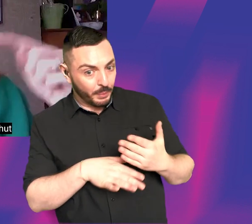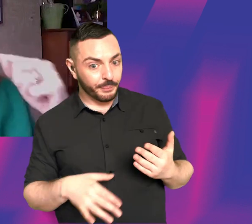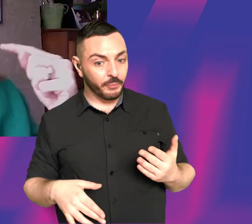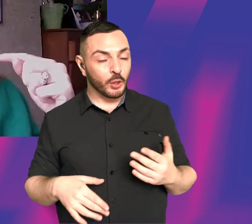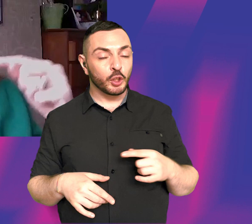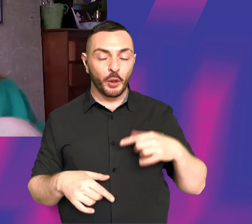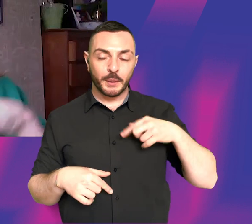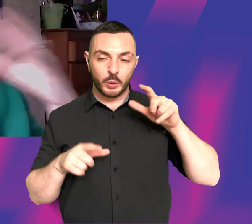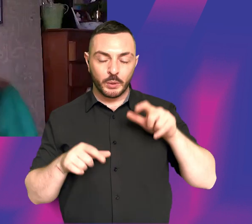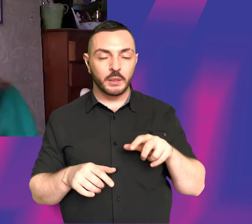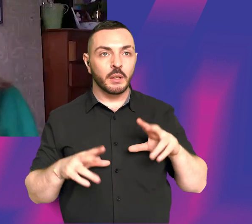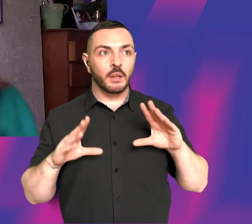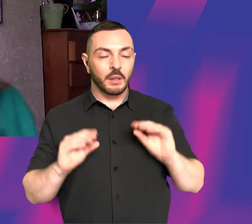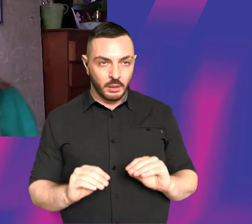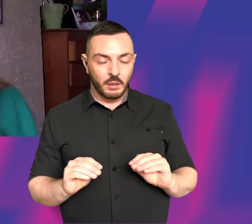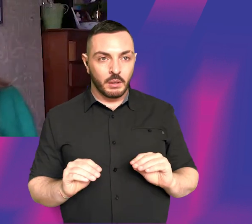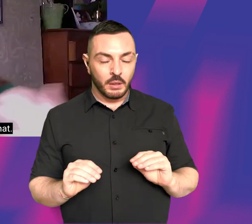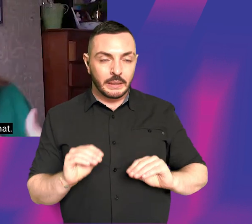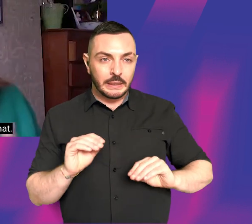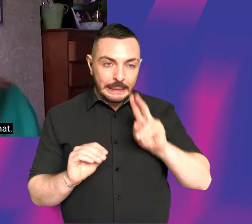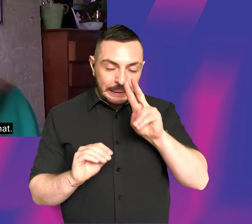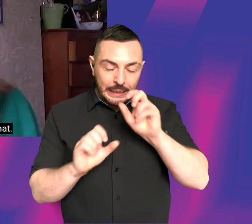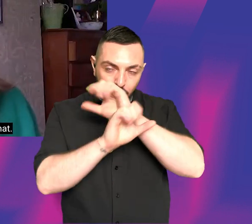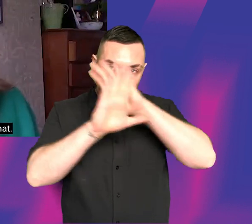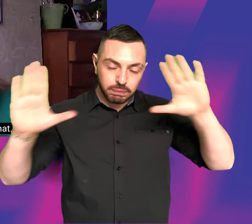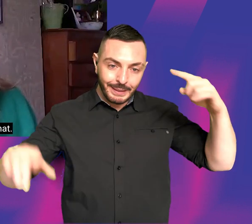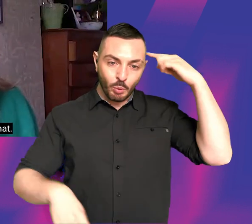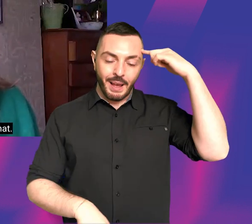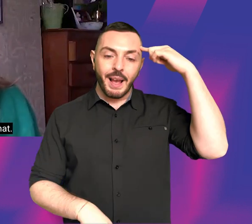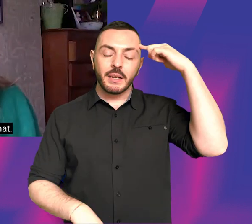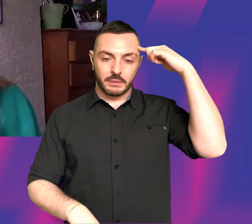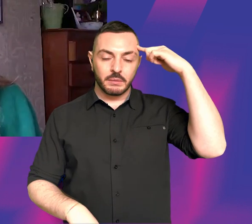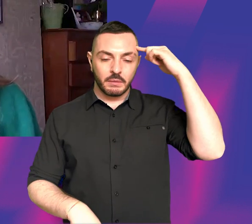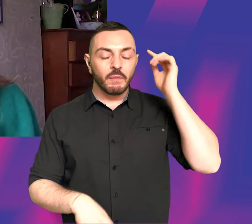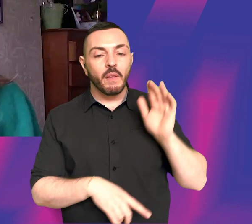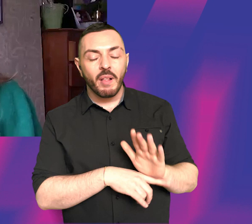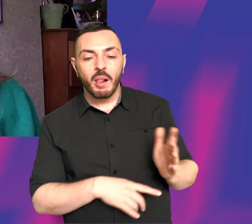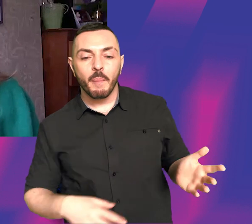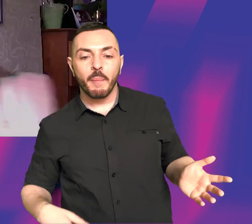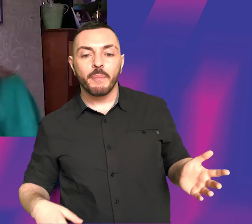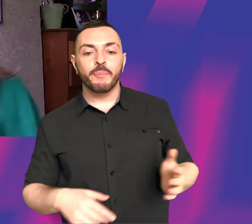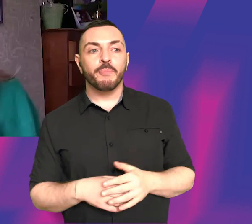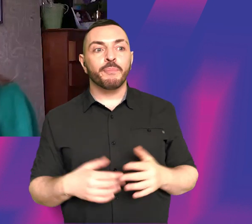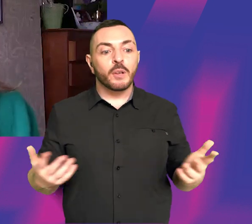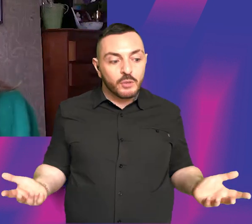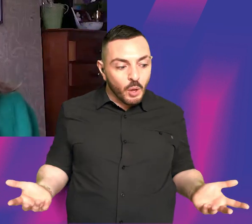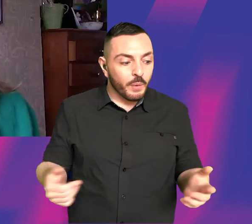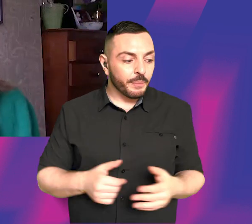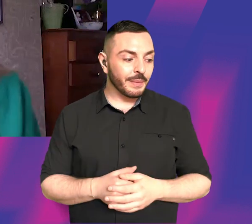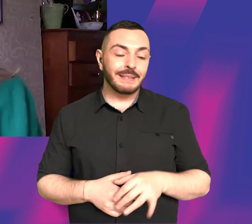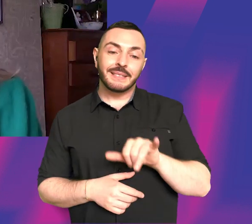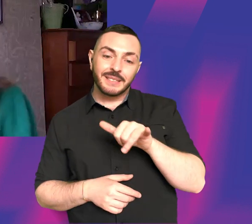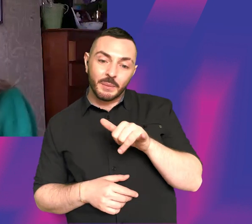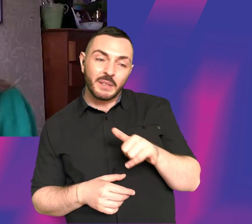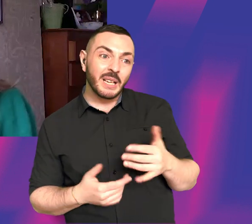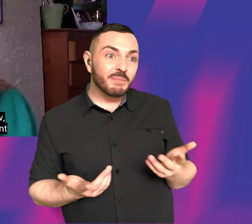can shut their eyes and see the whole film in their head, you are the only person that can do that. So, you know, sometimes you've got to